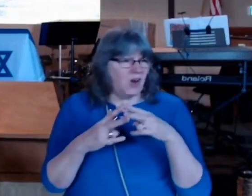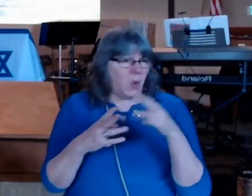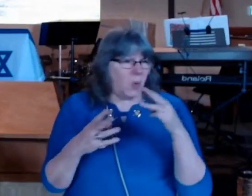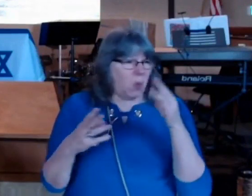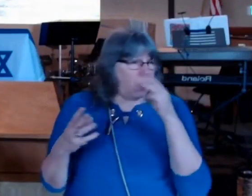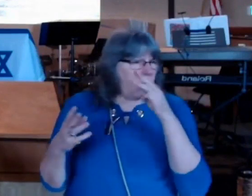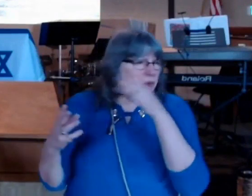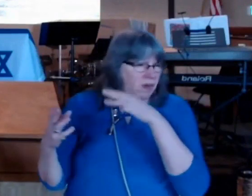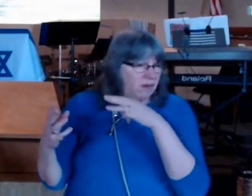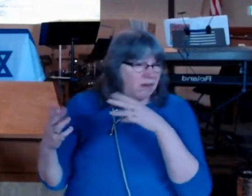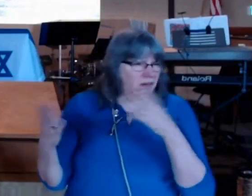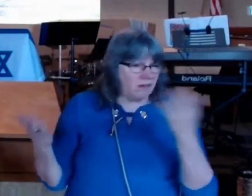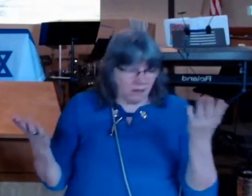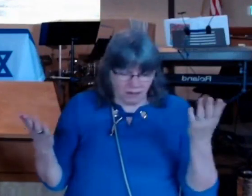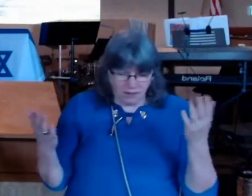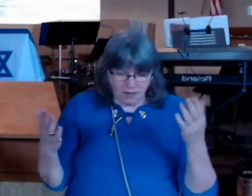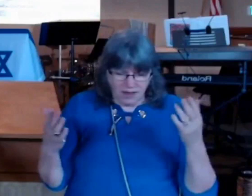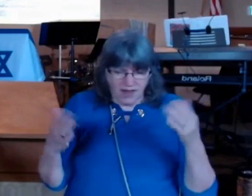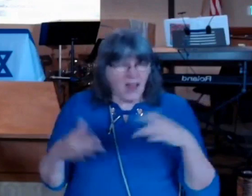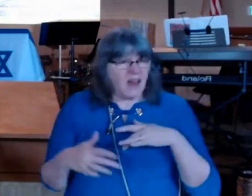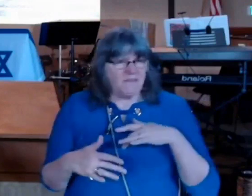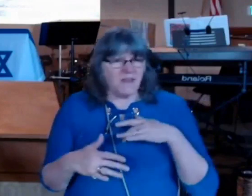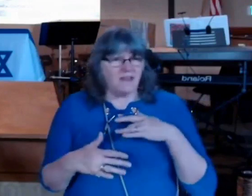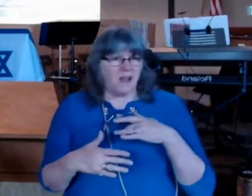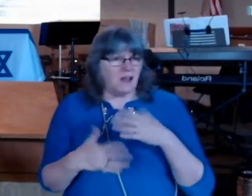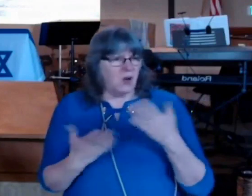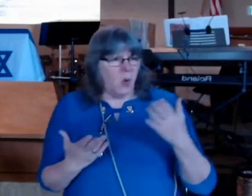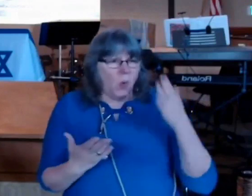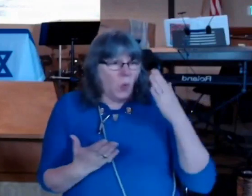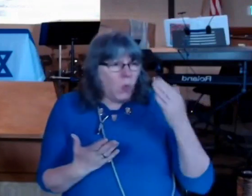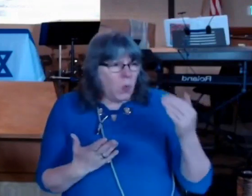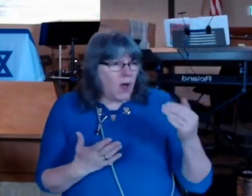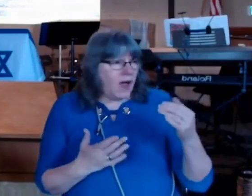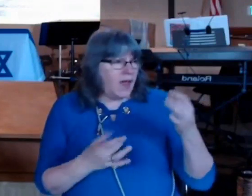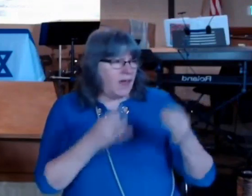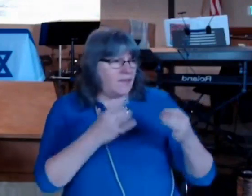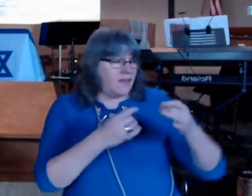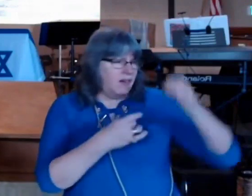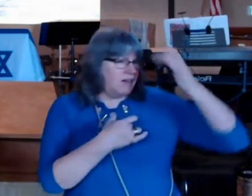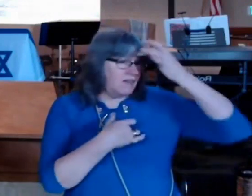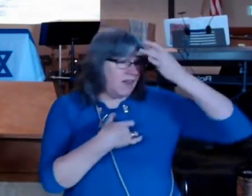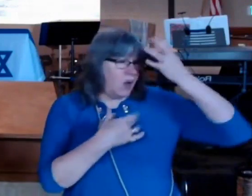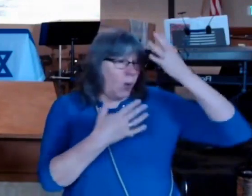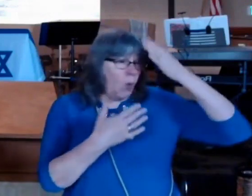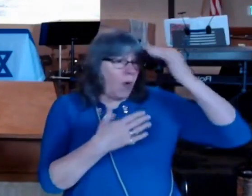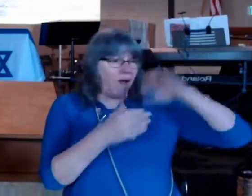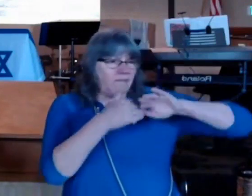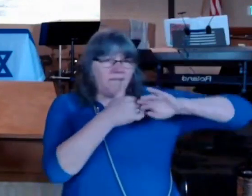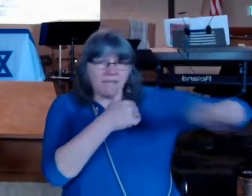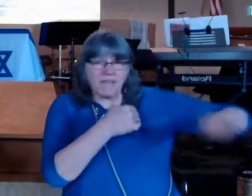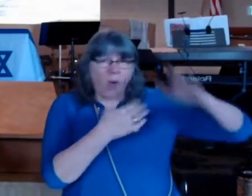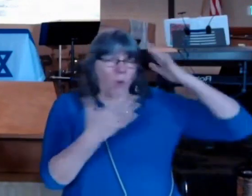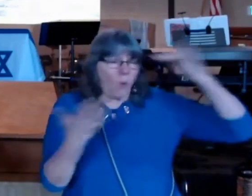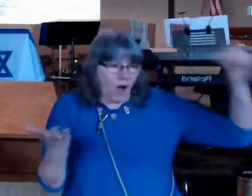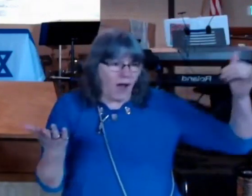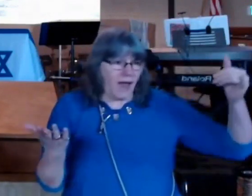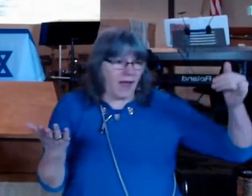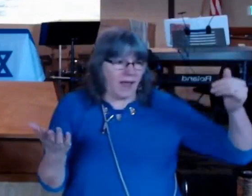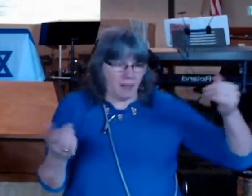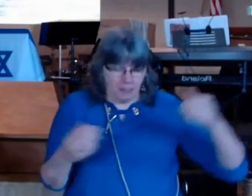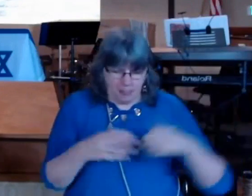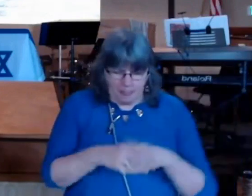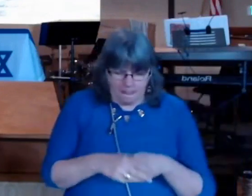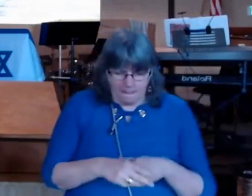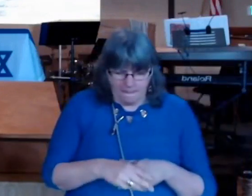it seems heartless but of course we cannot today